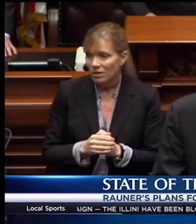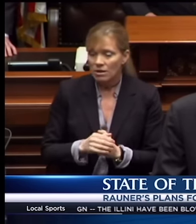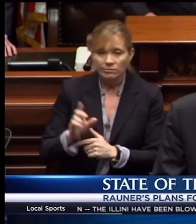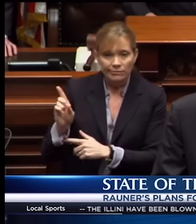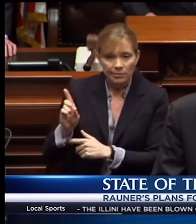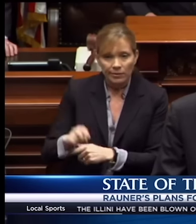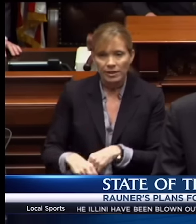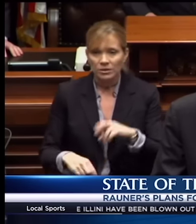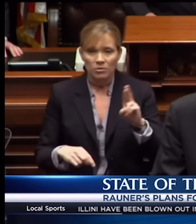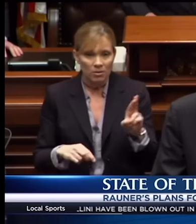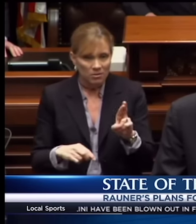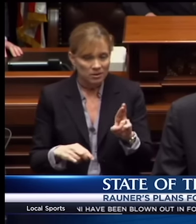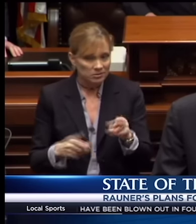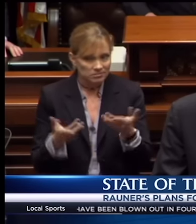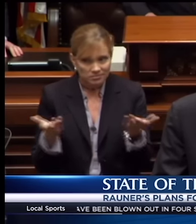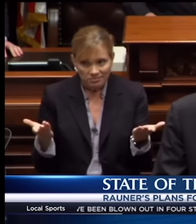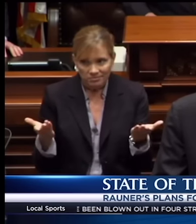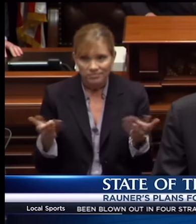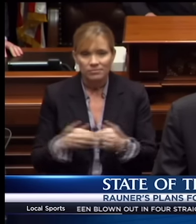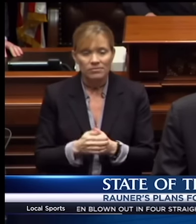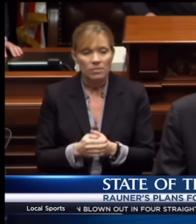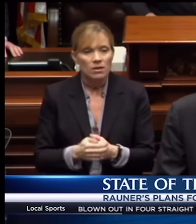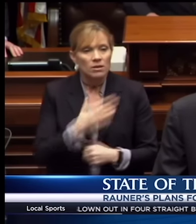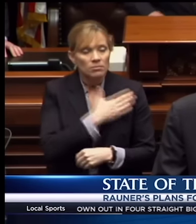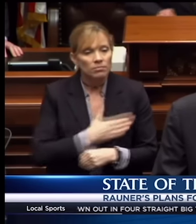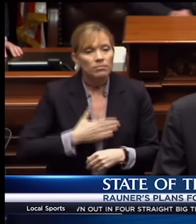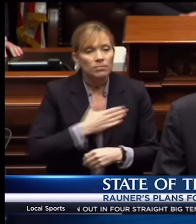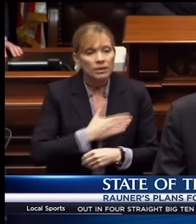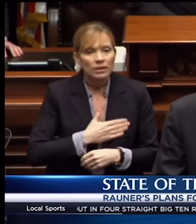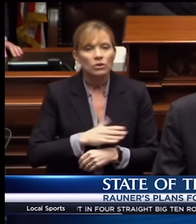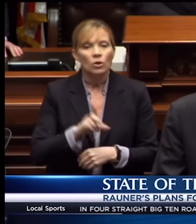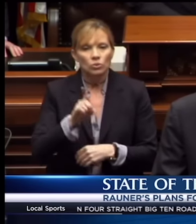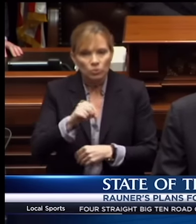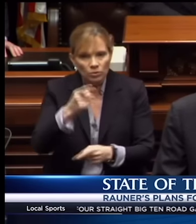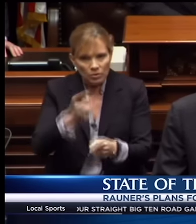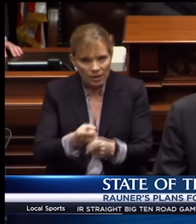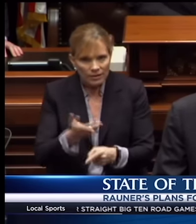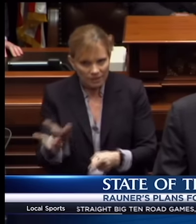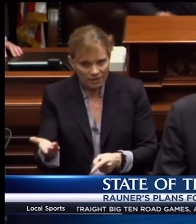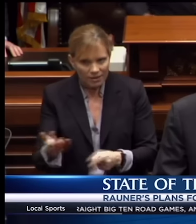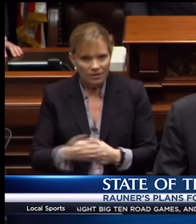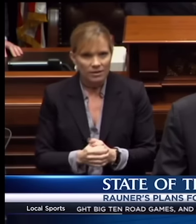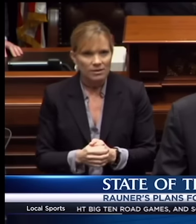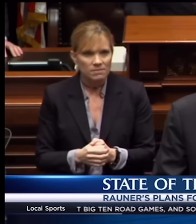Democrats and Republicans, please do the right thing.